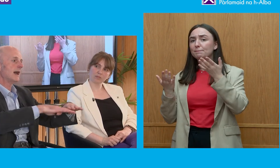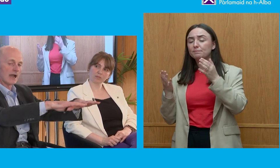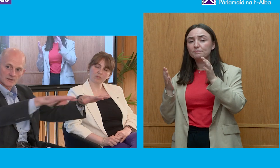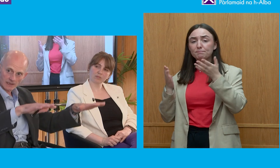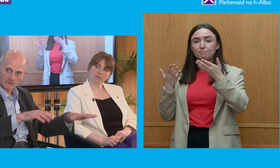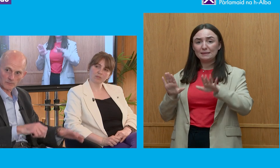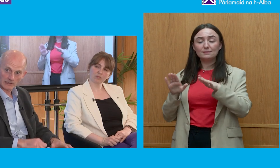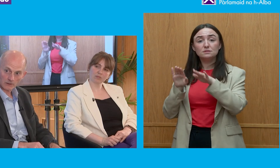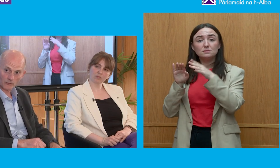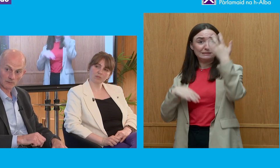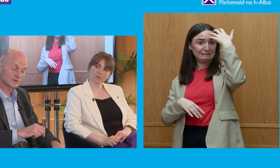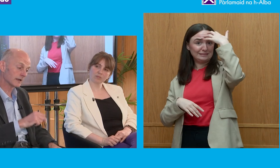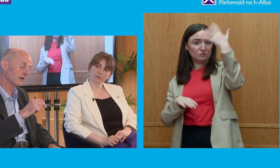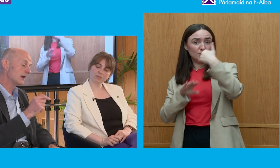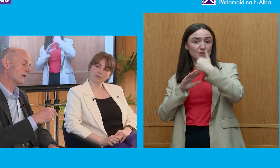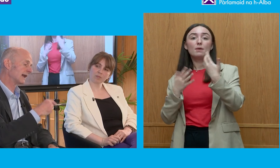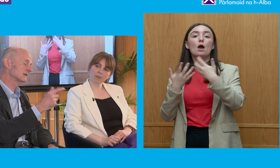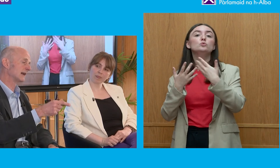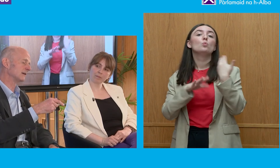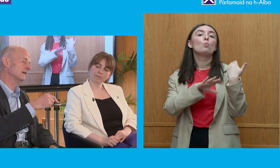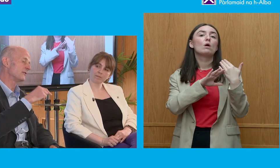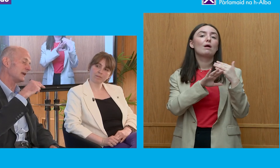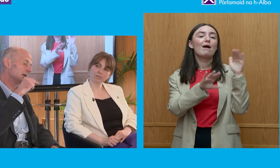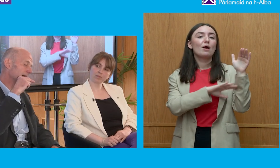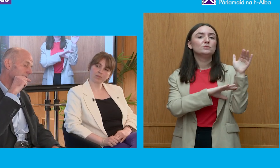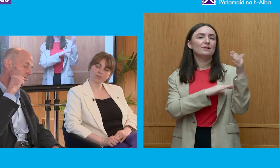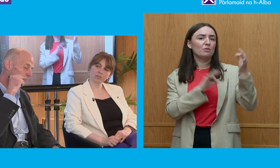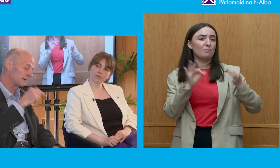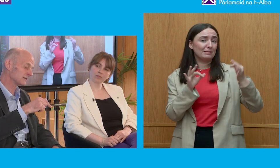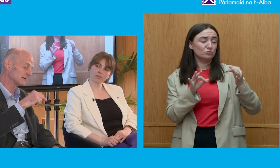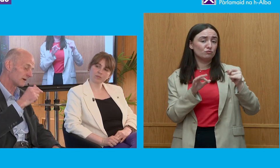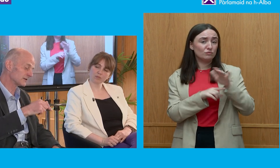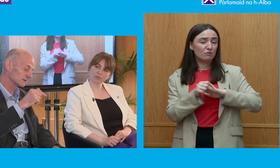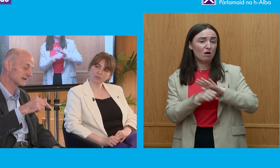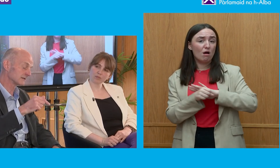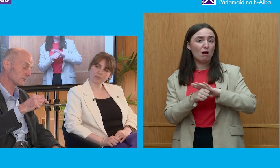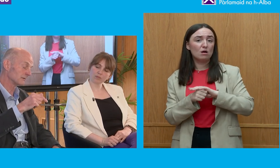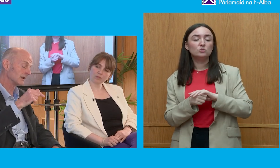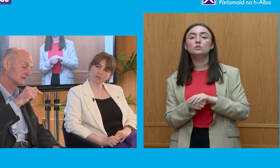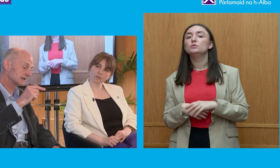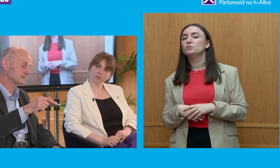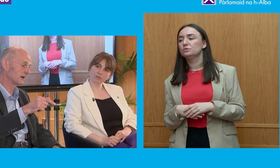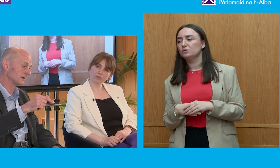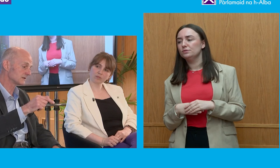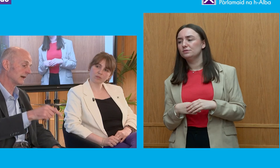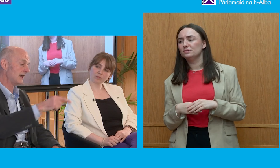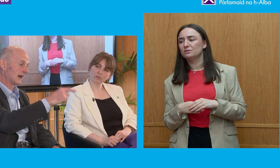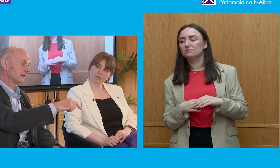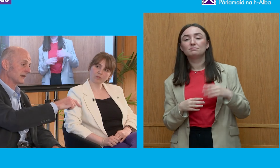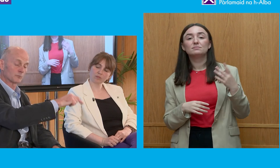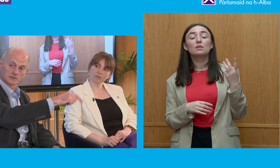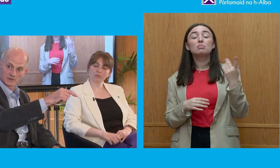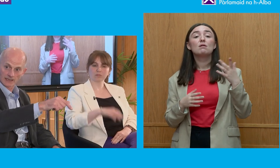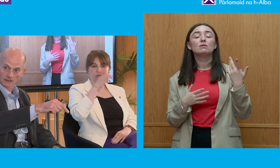operate outside of the political realm so when Alex Allen the prime minister's advisor on standards in public life says to the prime minister